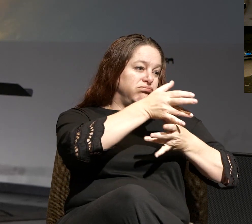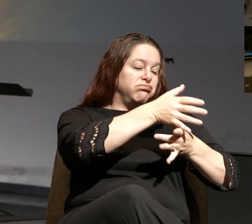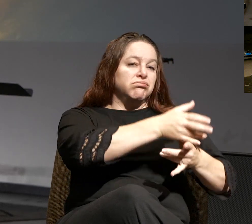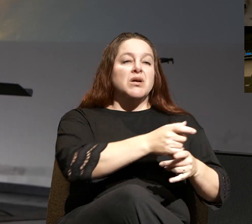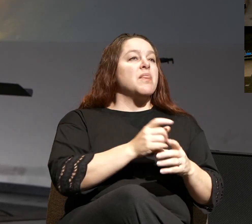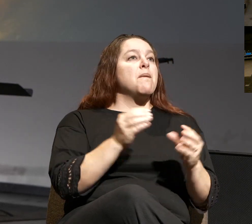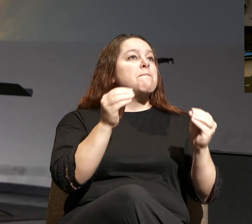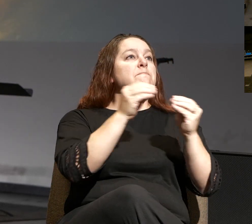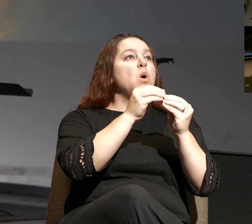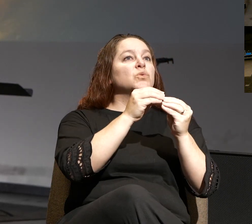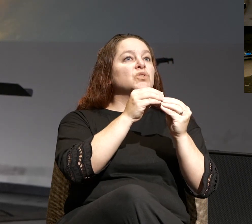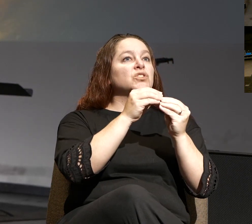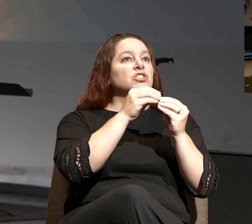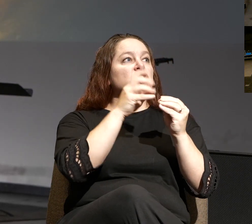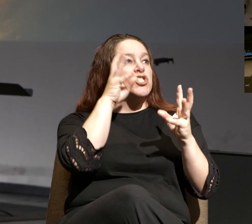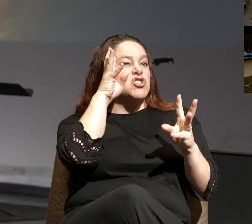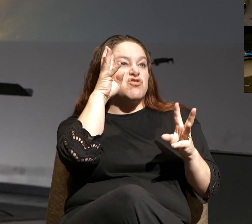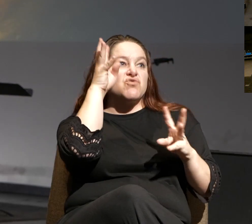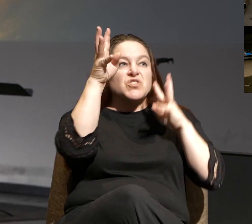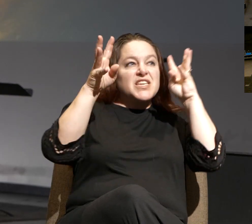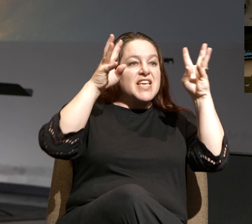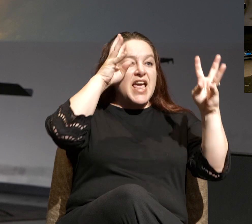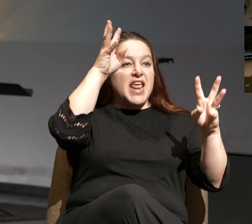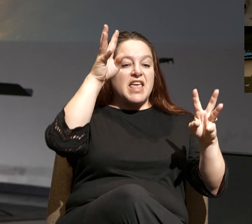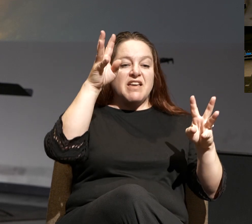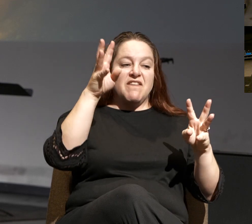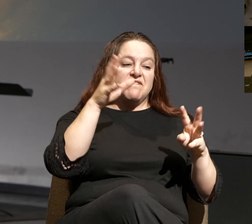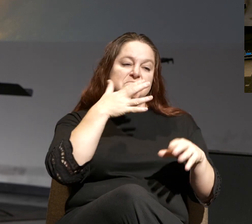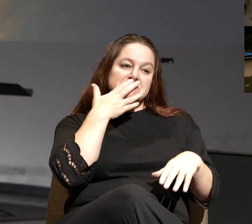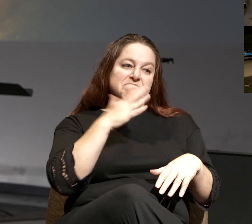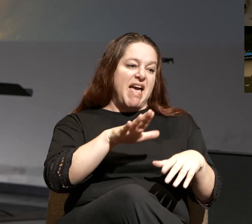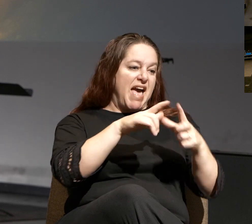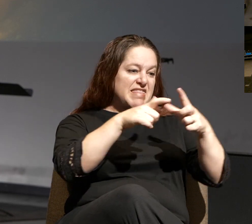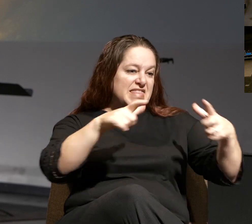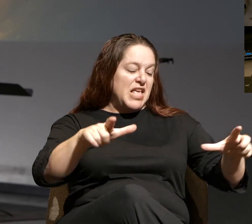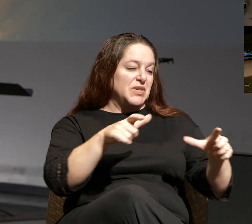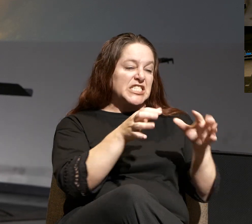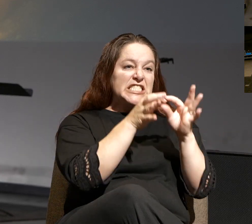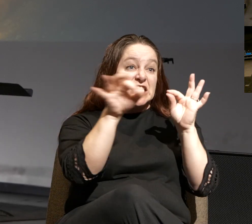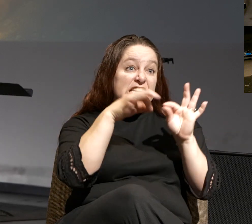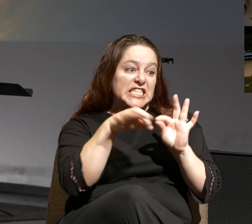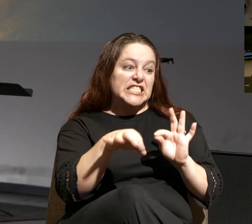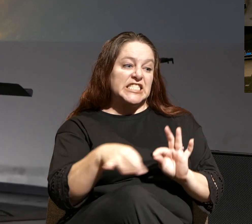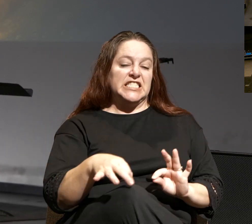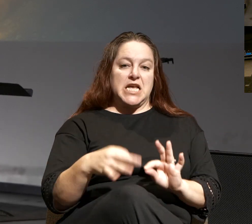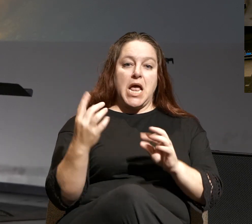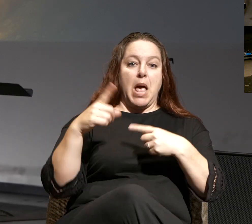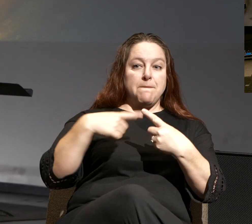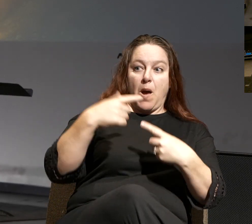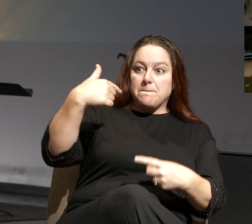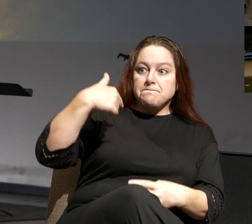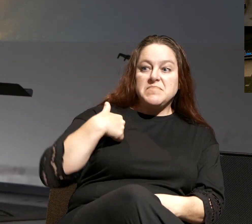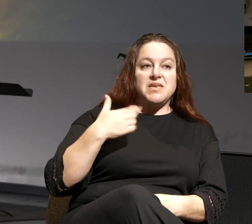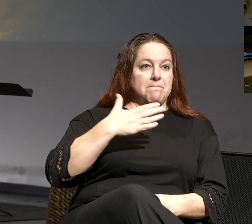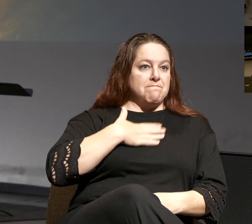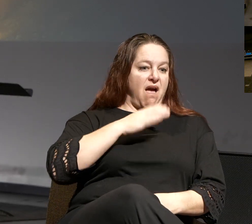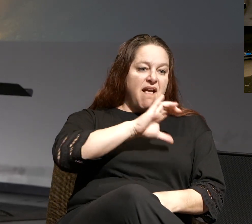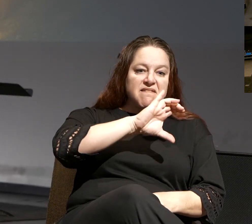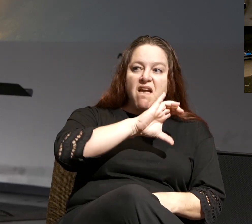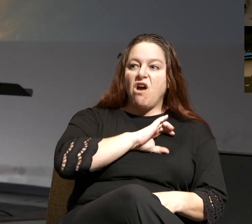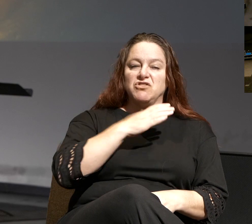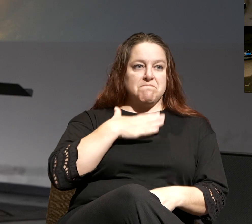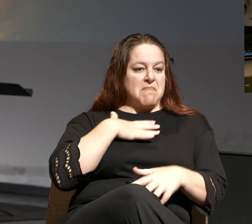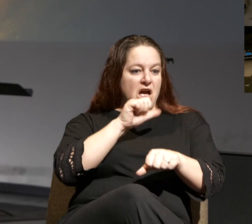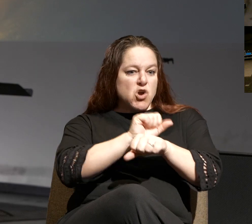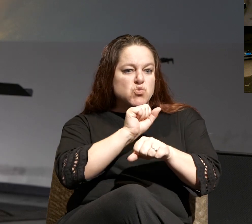foul string of sentences about me, about my character, about my work